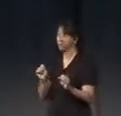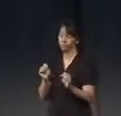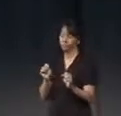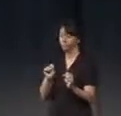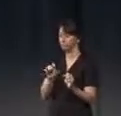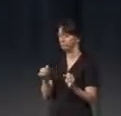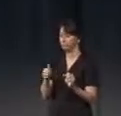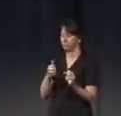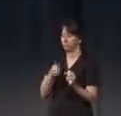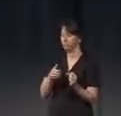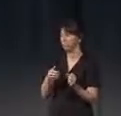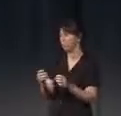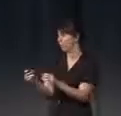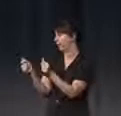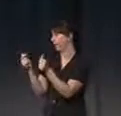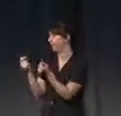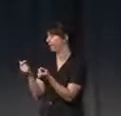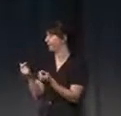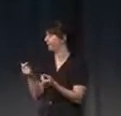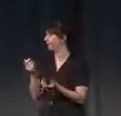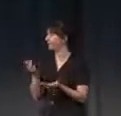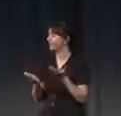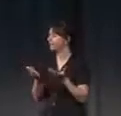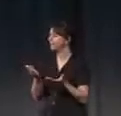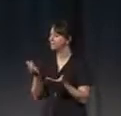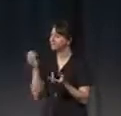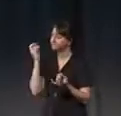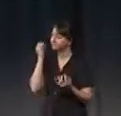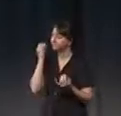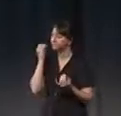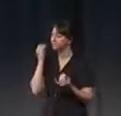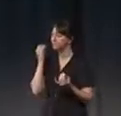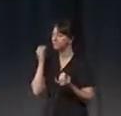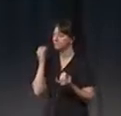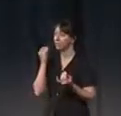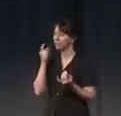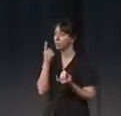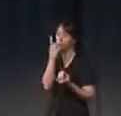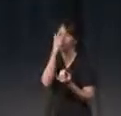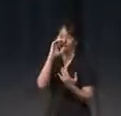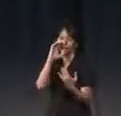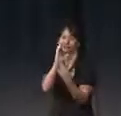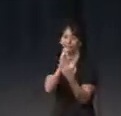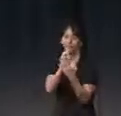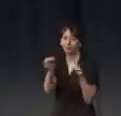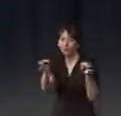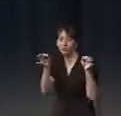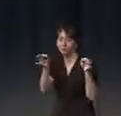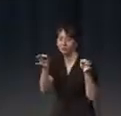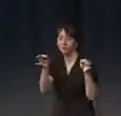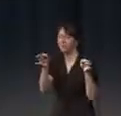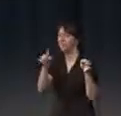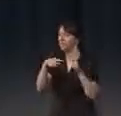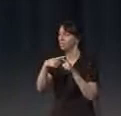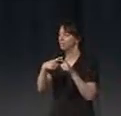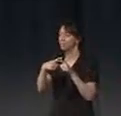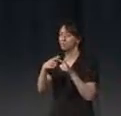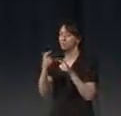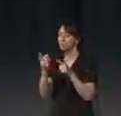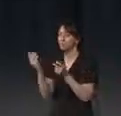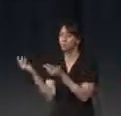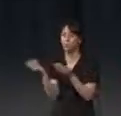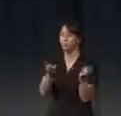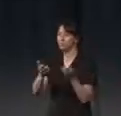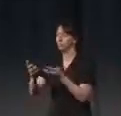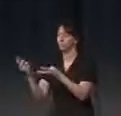And it's a little bit also what Bruno said, like from something which is kind of a still image, so something which is kind of maybe the images will start to move.